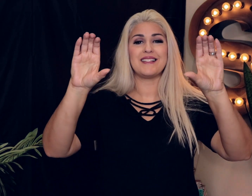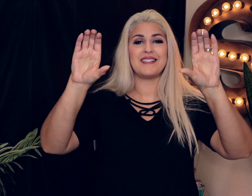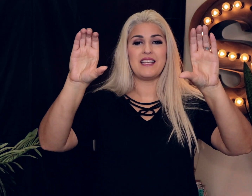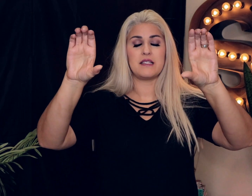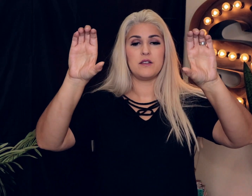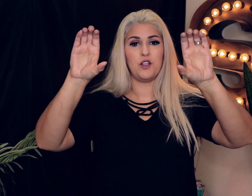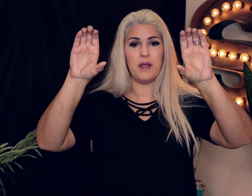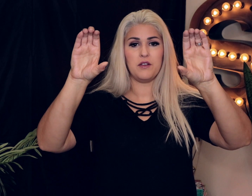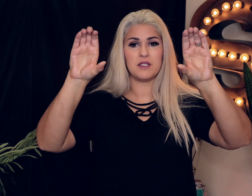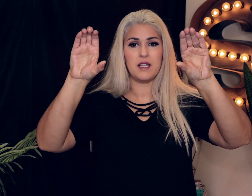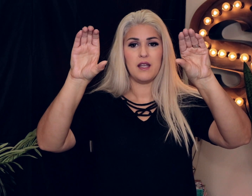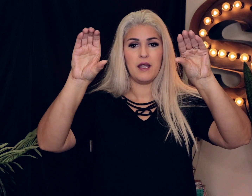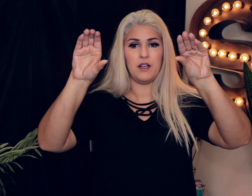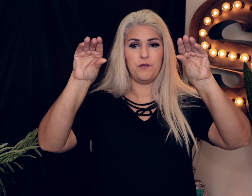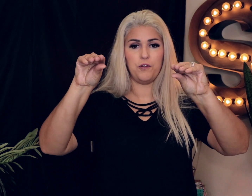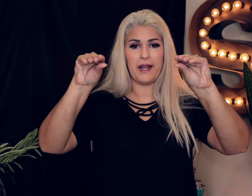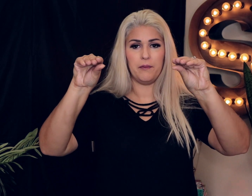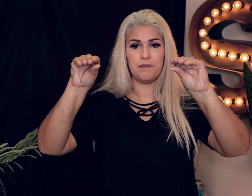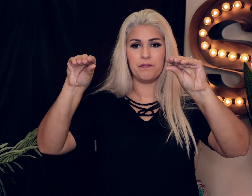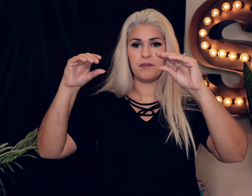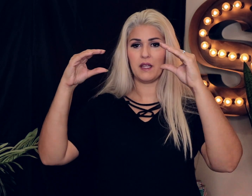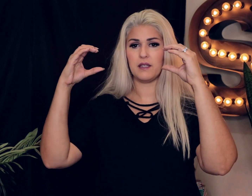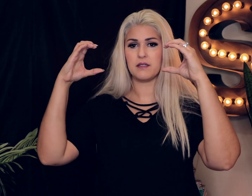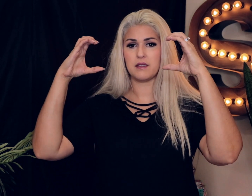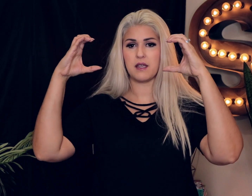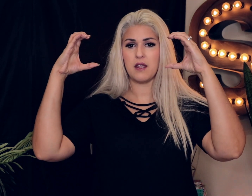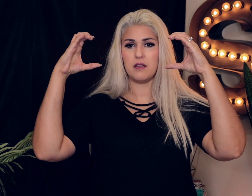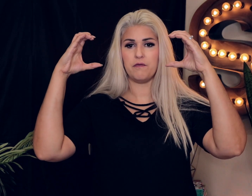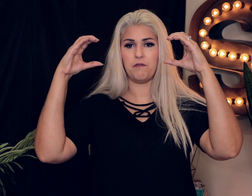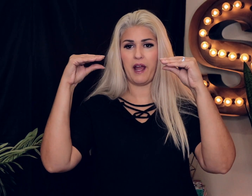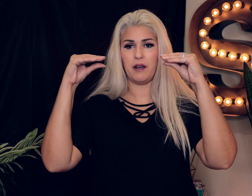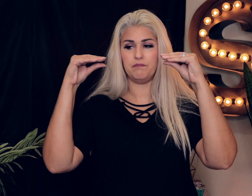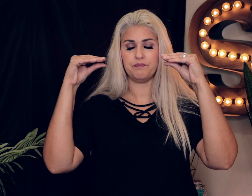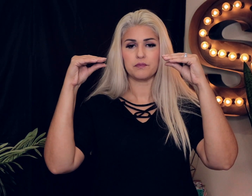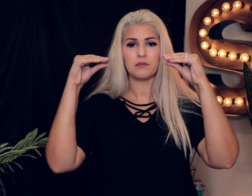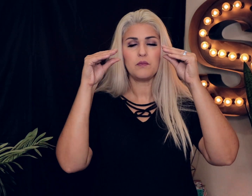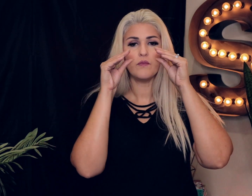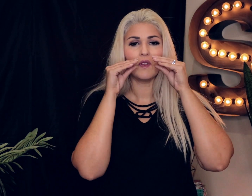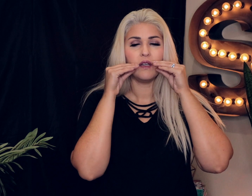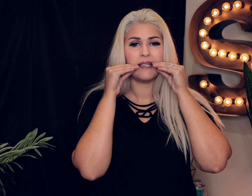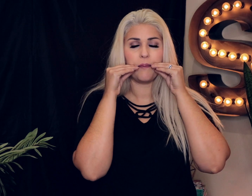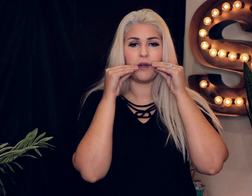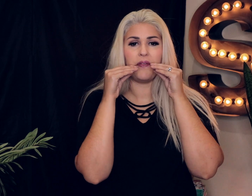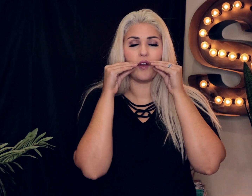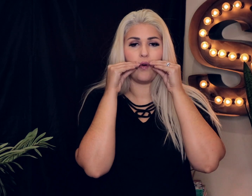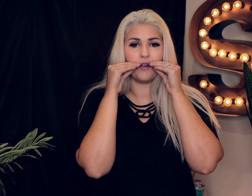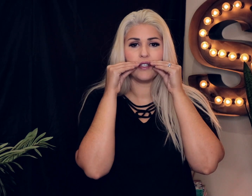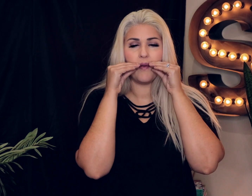C's so you make your C and you flatten them like this see and then flatten them now put them at the corners of your